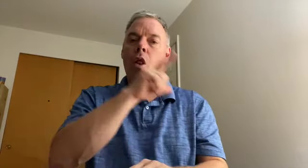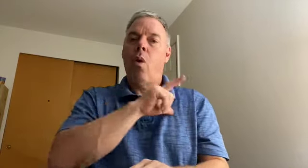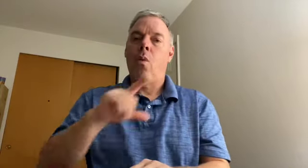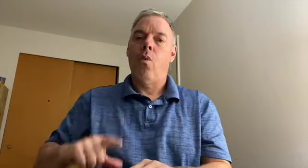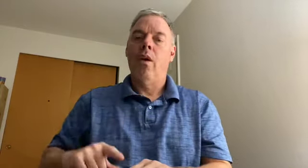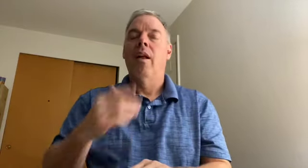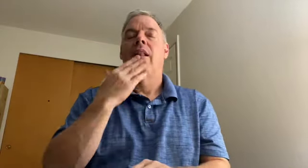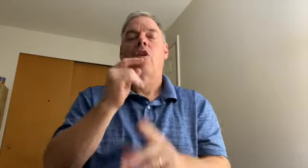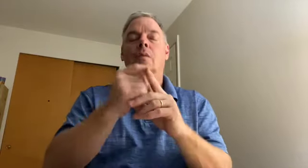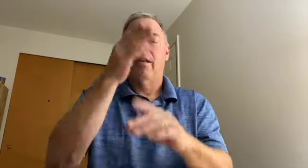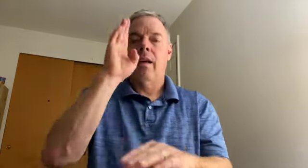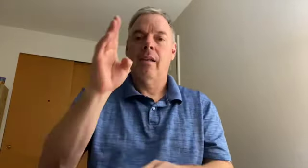be to God